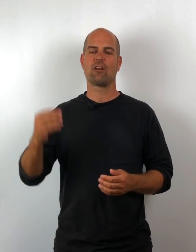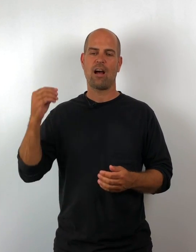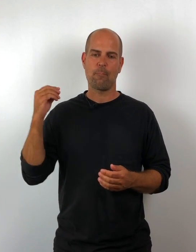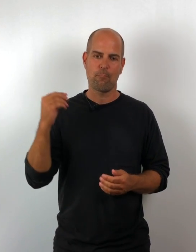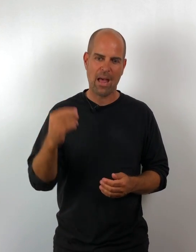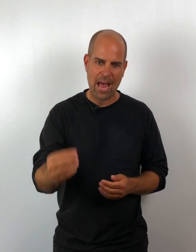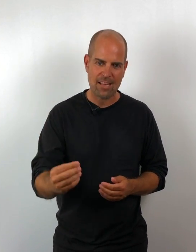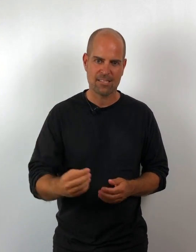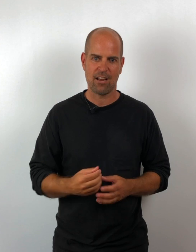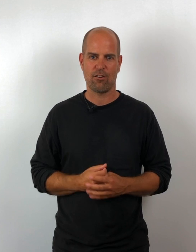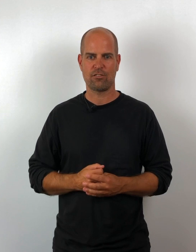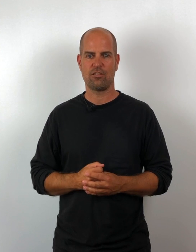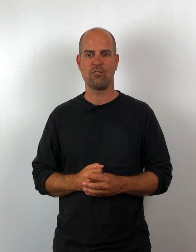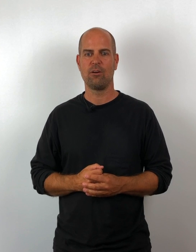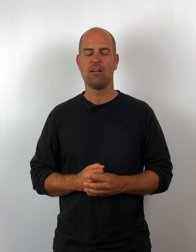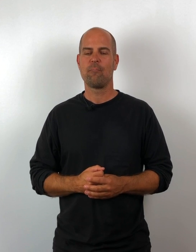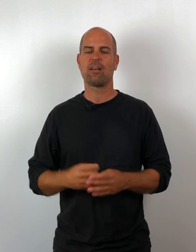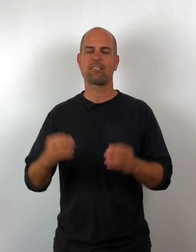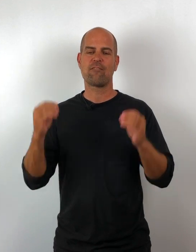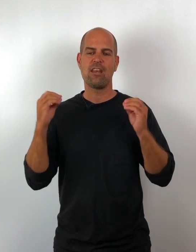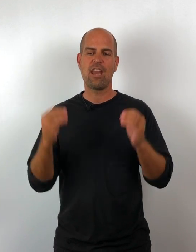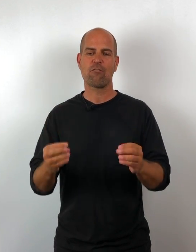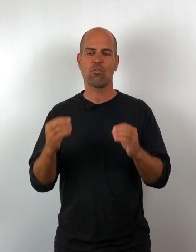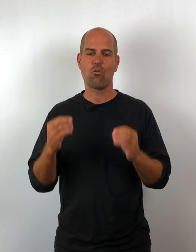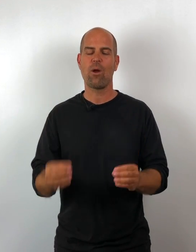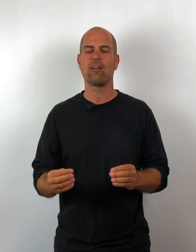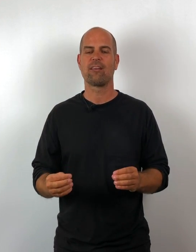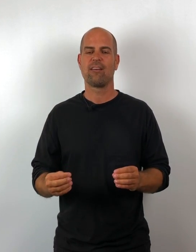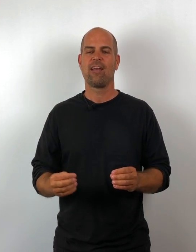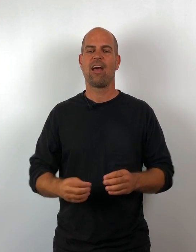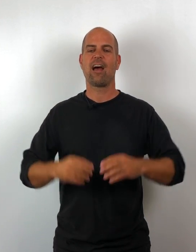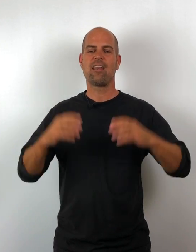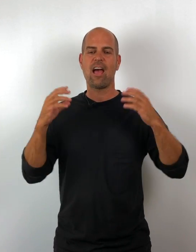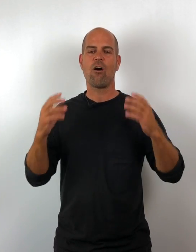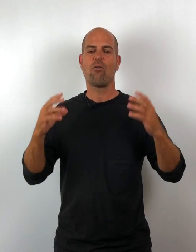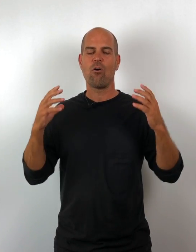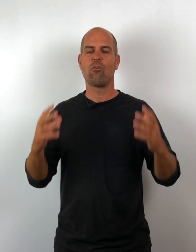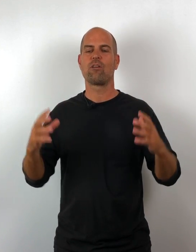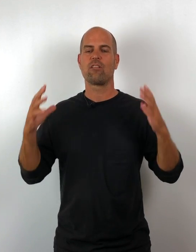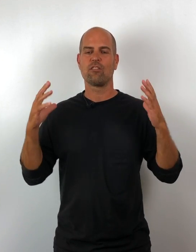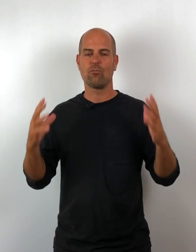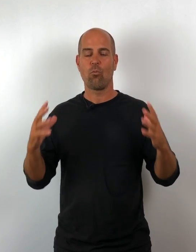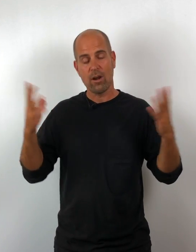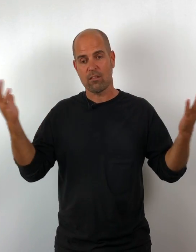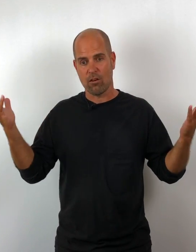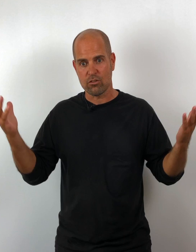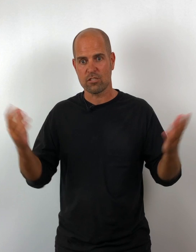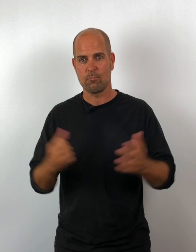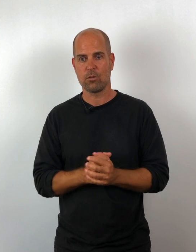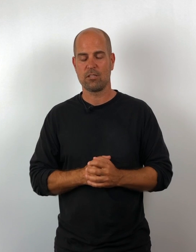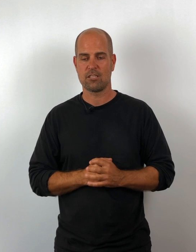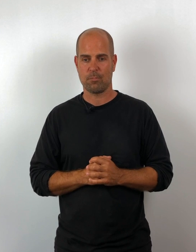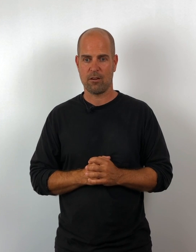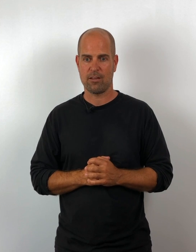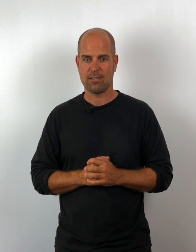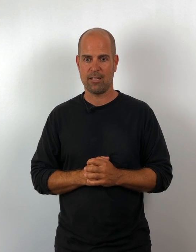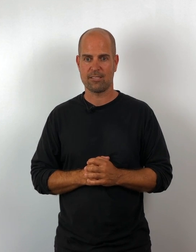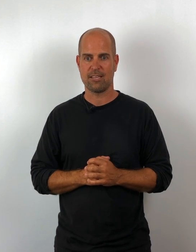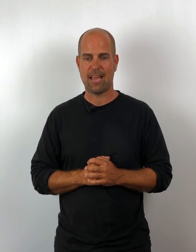I pass that on to you because I've never quit. And I now own one of the largest multidisciplinary clinics in